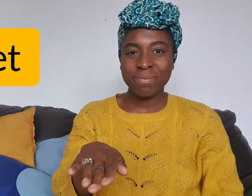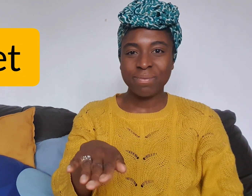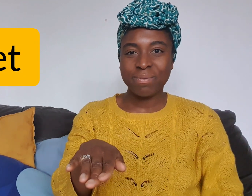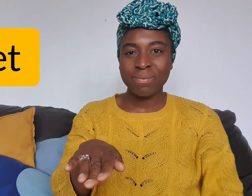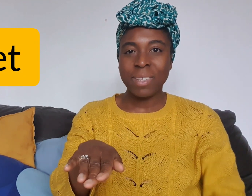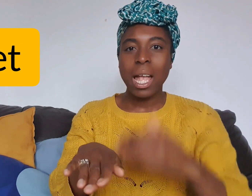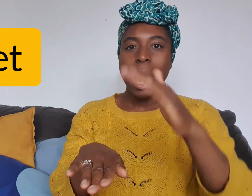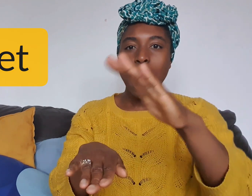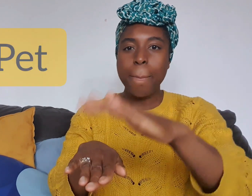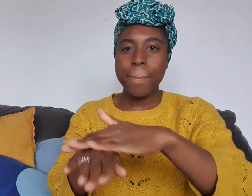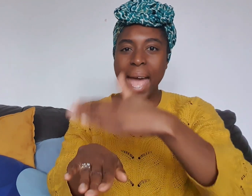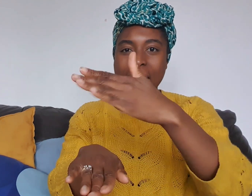Pet